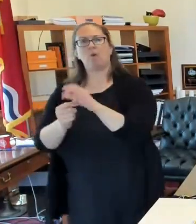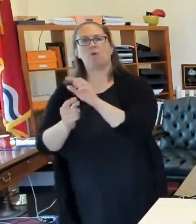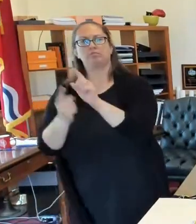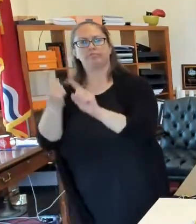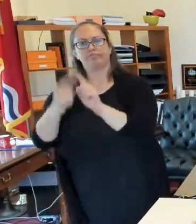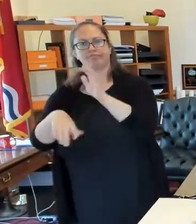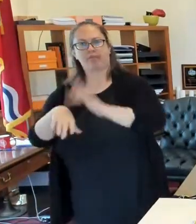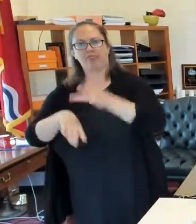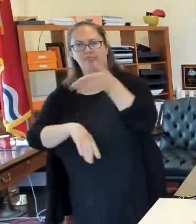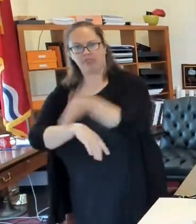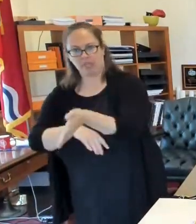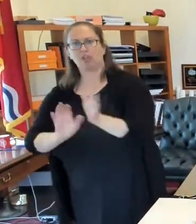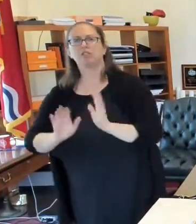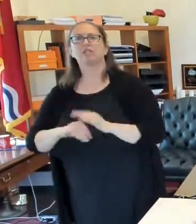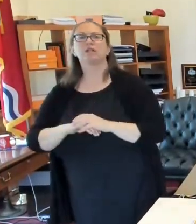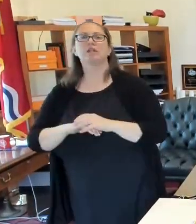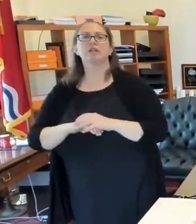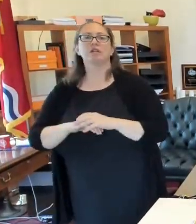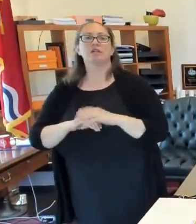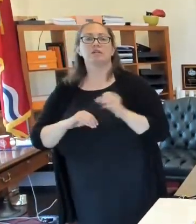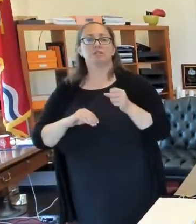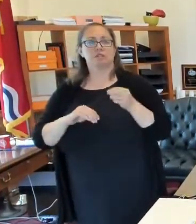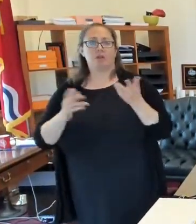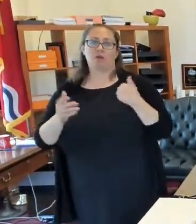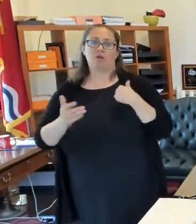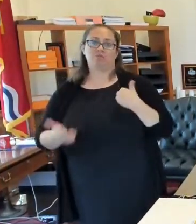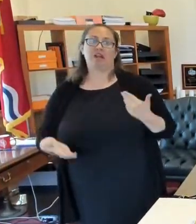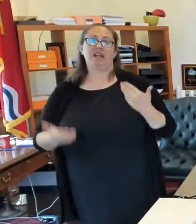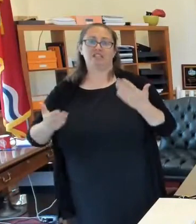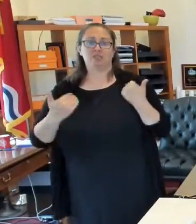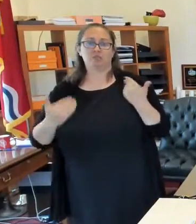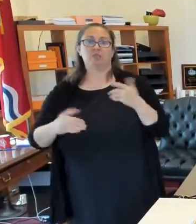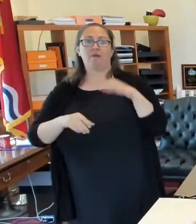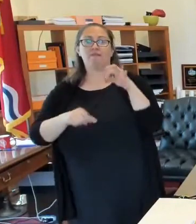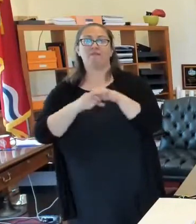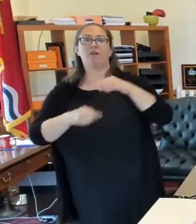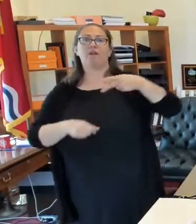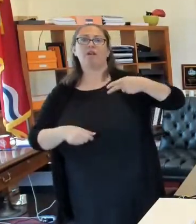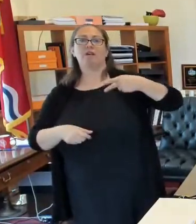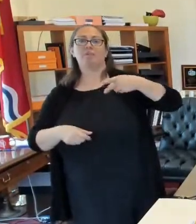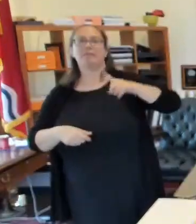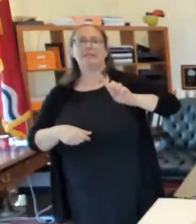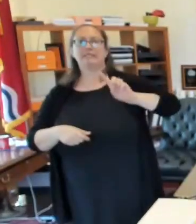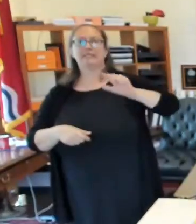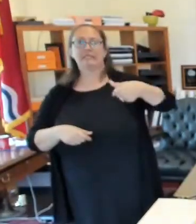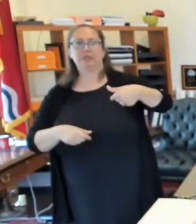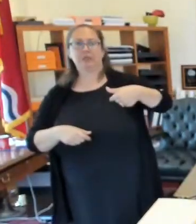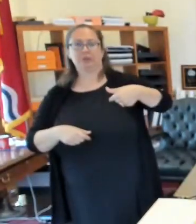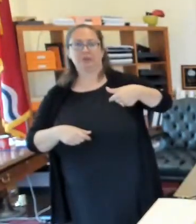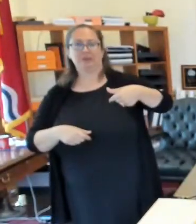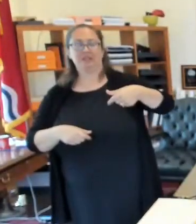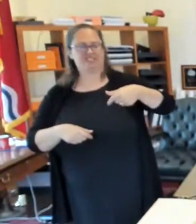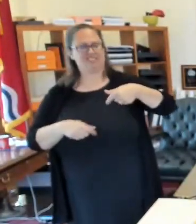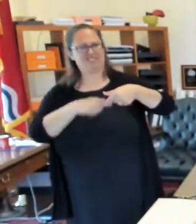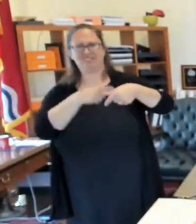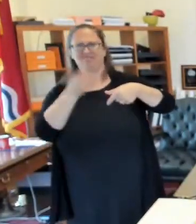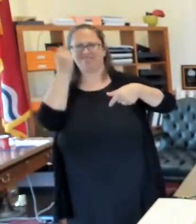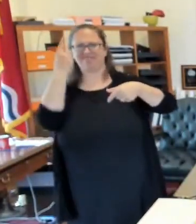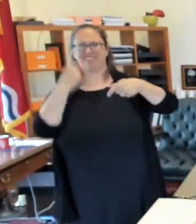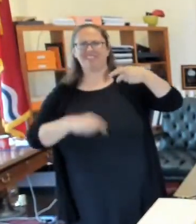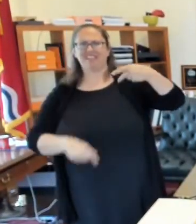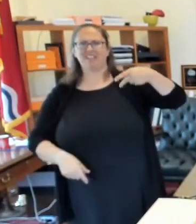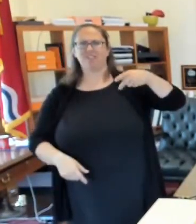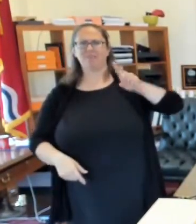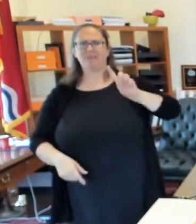PDQ. You all know what that means, PDQ? I know the young people. quick. Pretty darn quick. That's right.